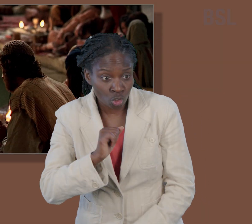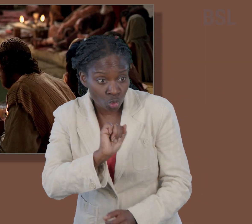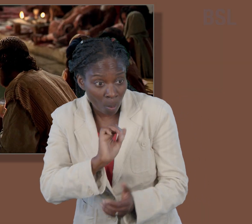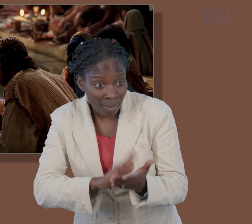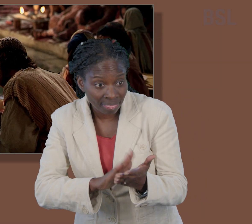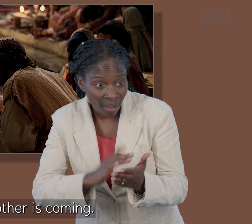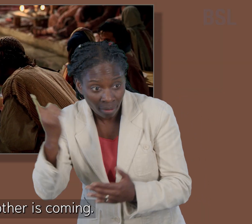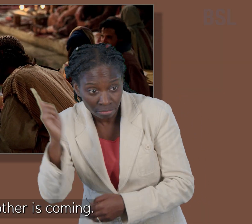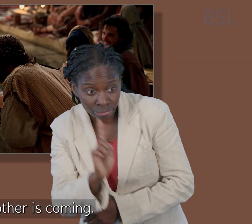Your mother is coming